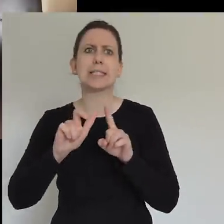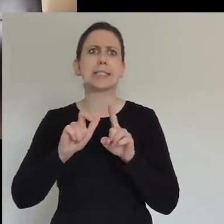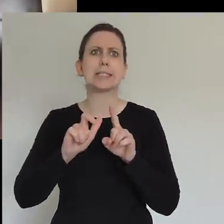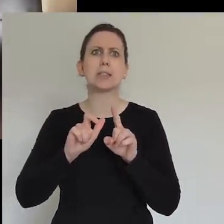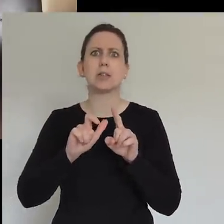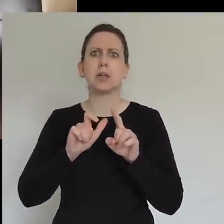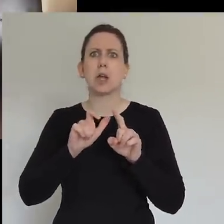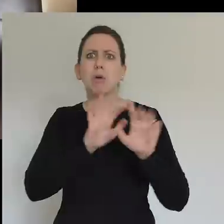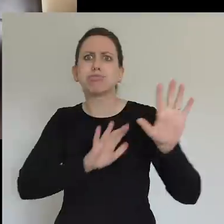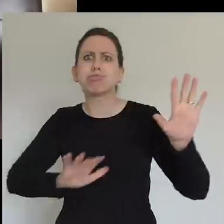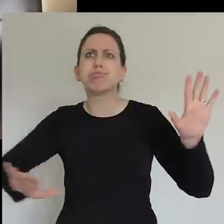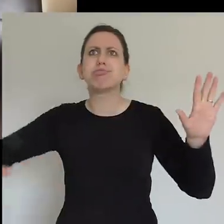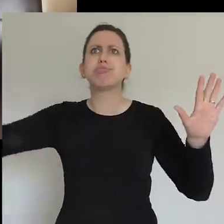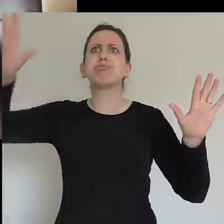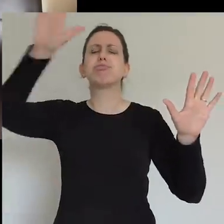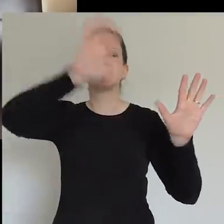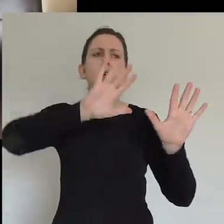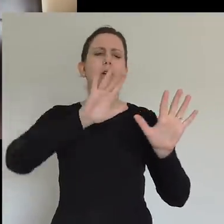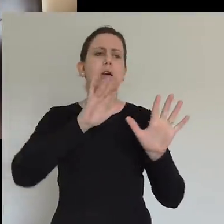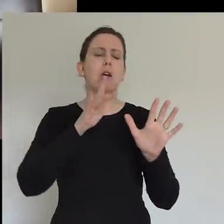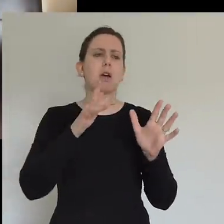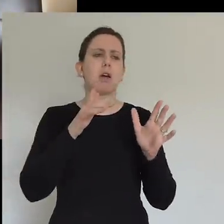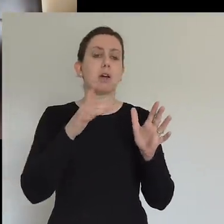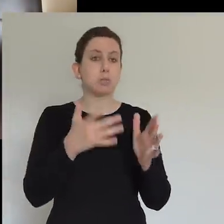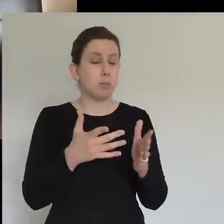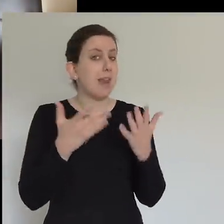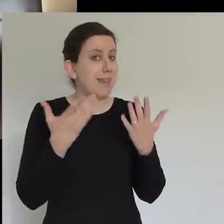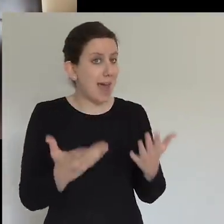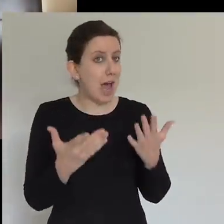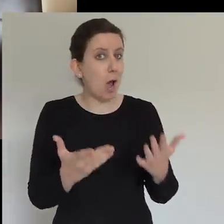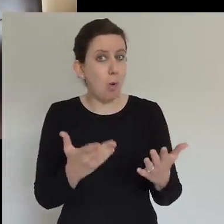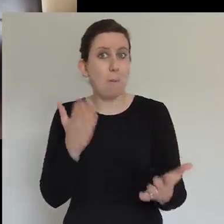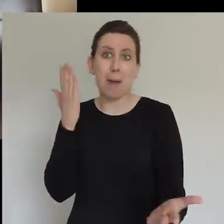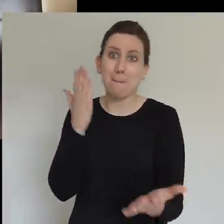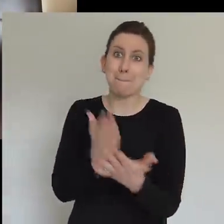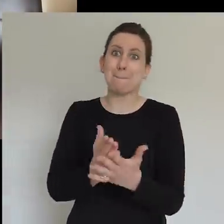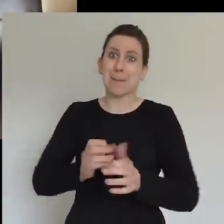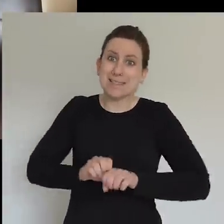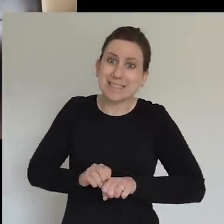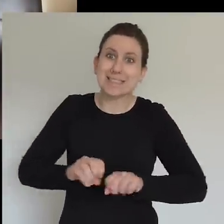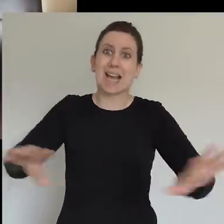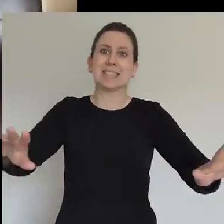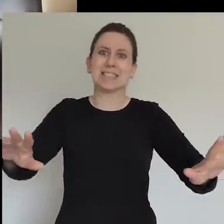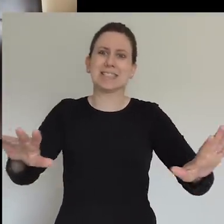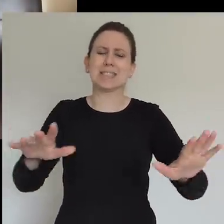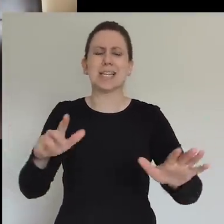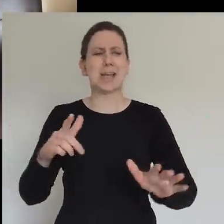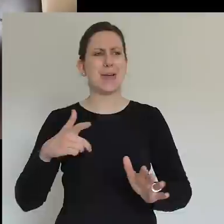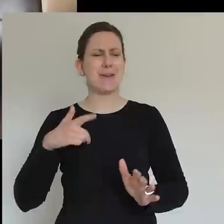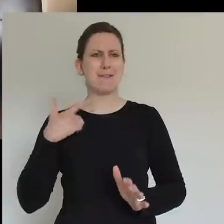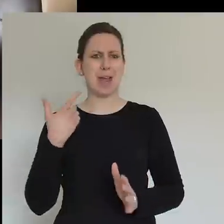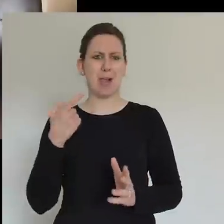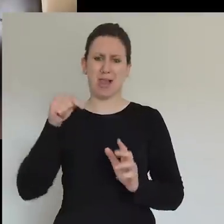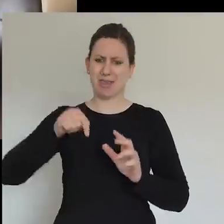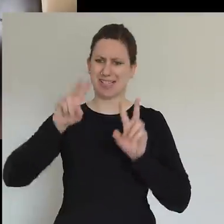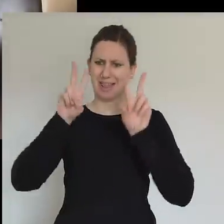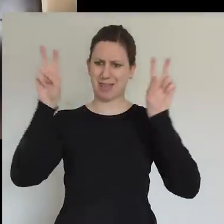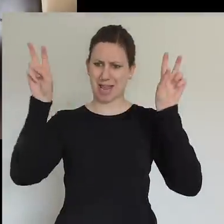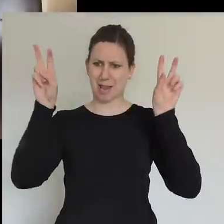But instead, we're in the ultimate scattering time. And it really feels quite prophetic. Yes, it does. It's been absolutely incredible to